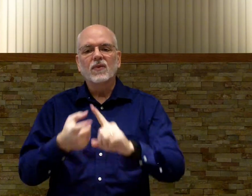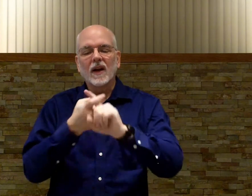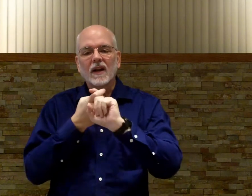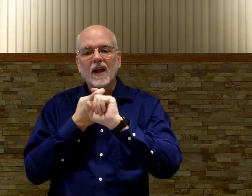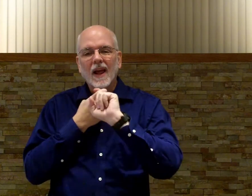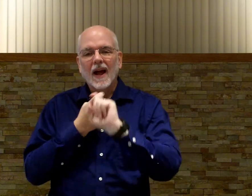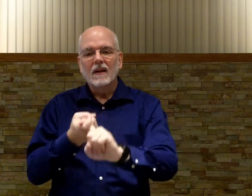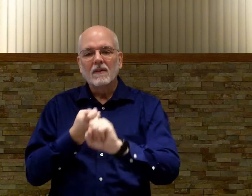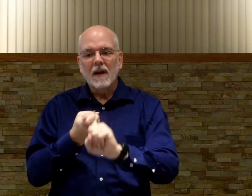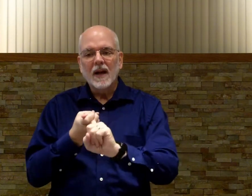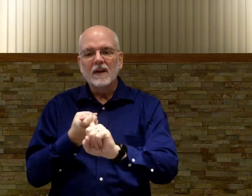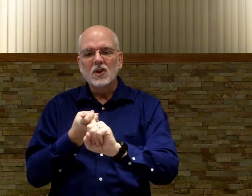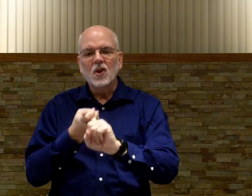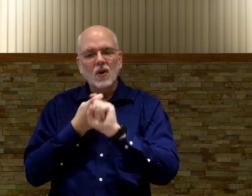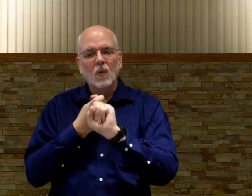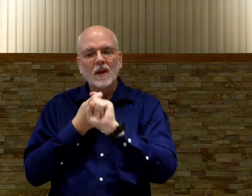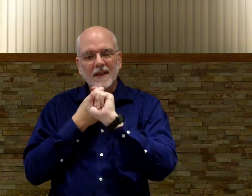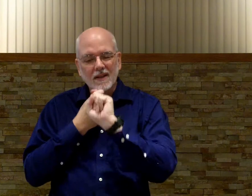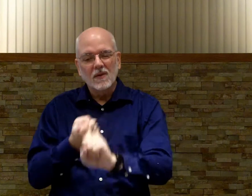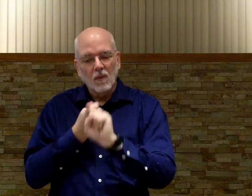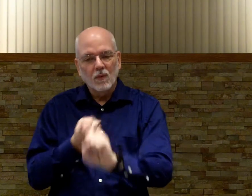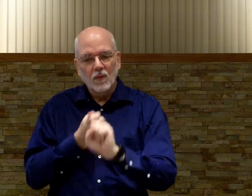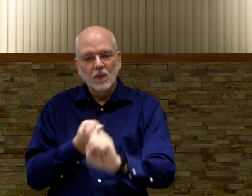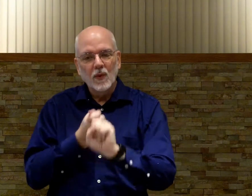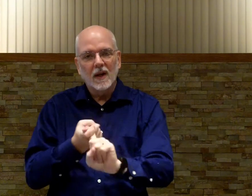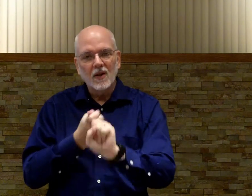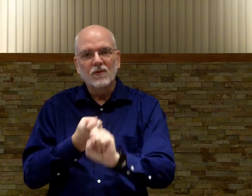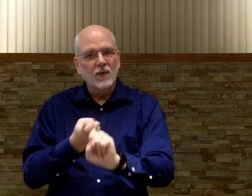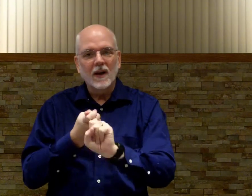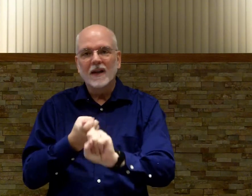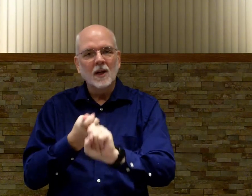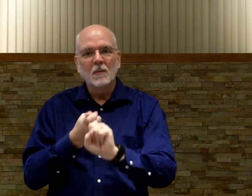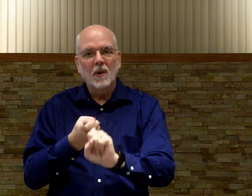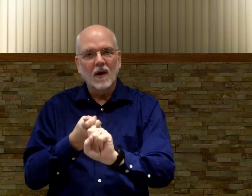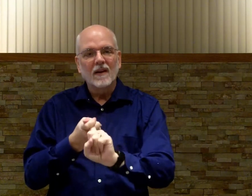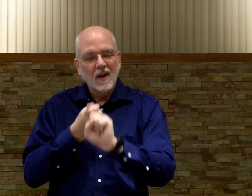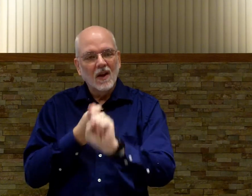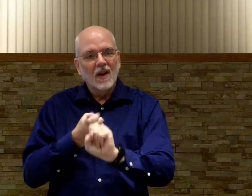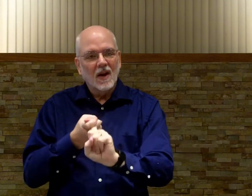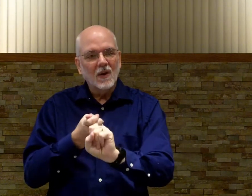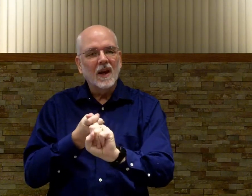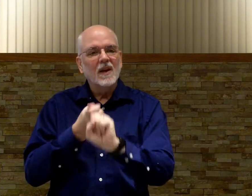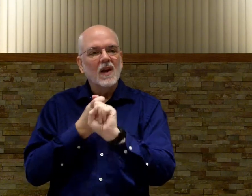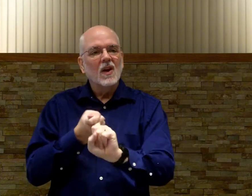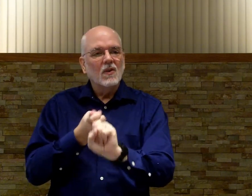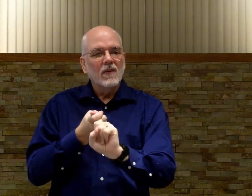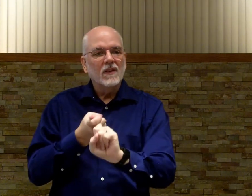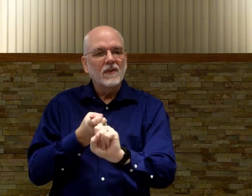friend might just hook it once and it's a really good friend doesn't come apart okay faith